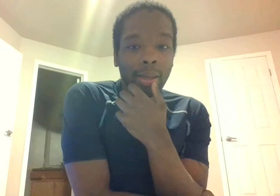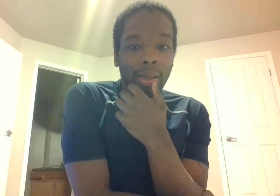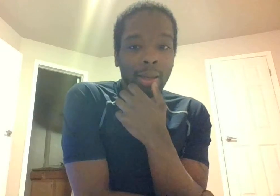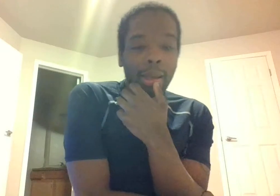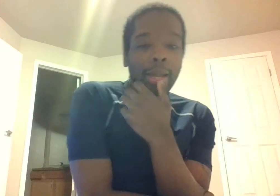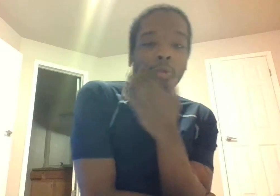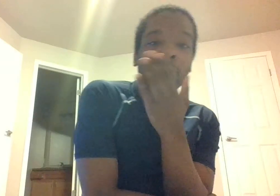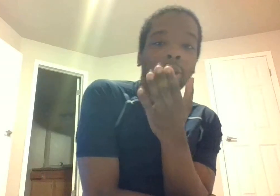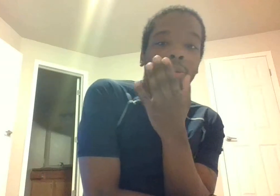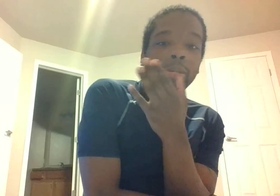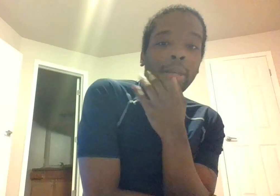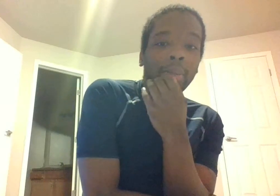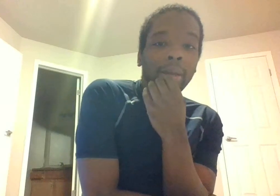now anaerobic lagoons can be